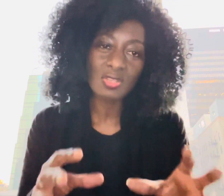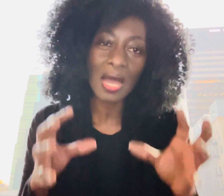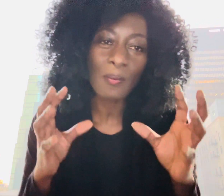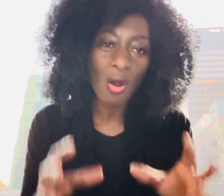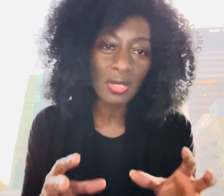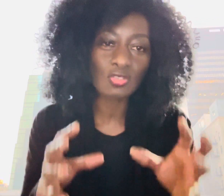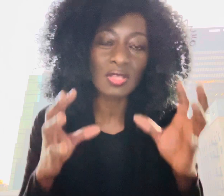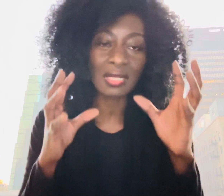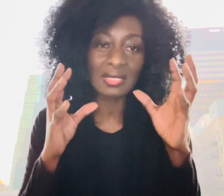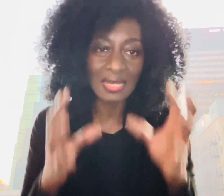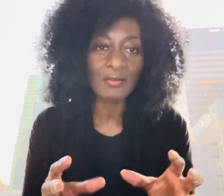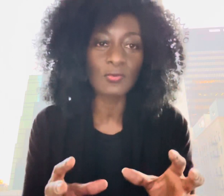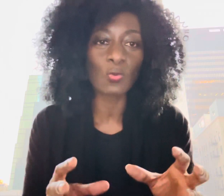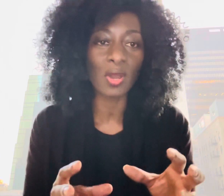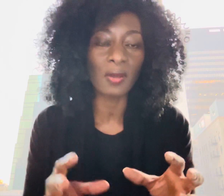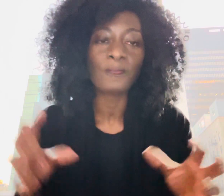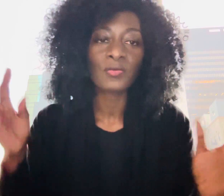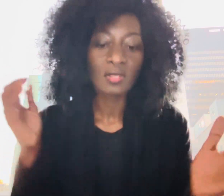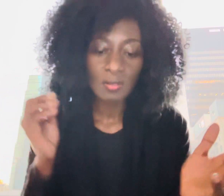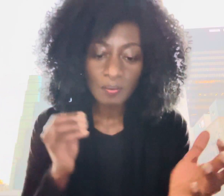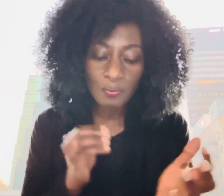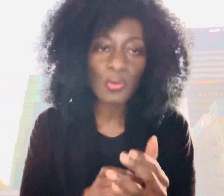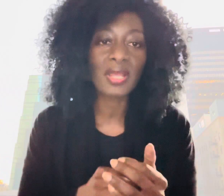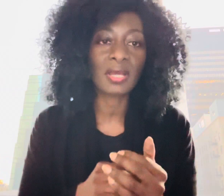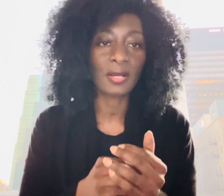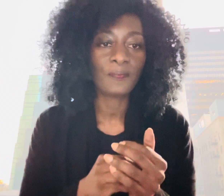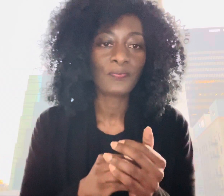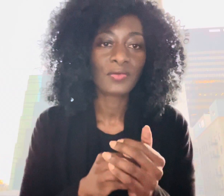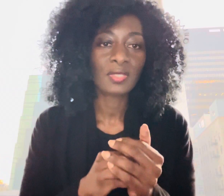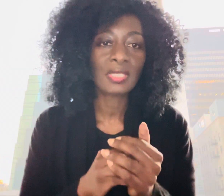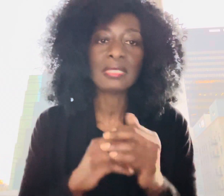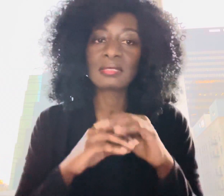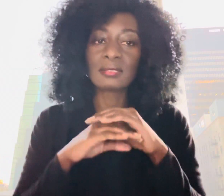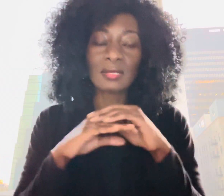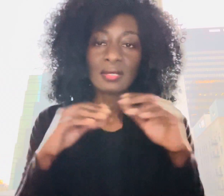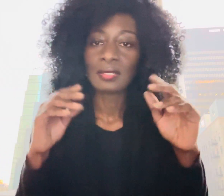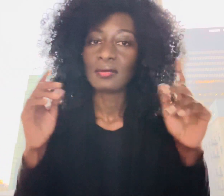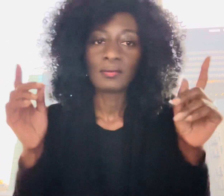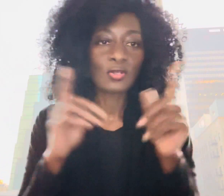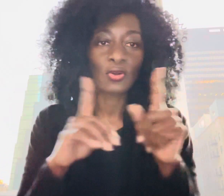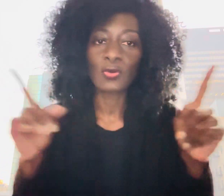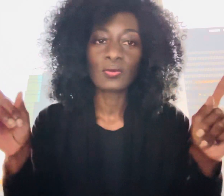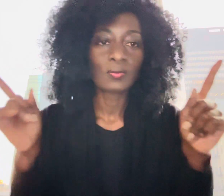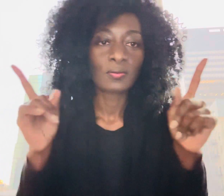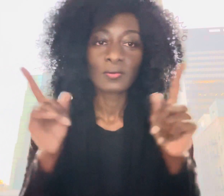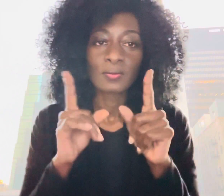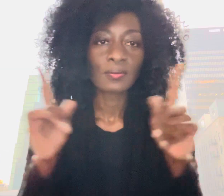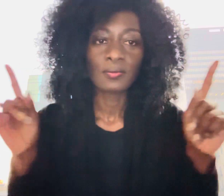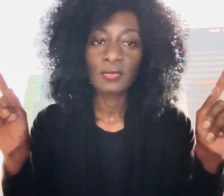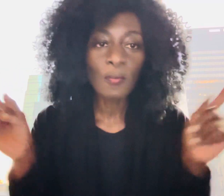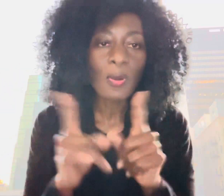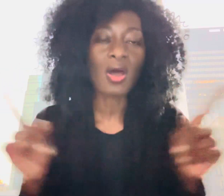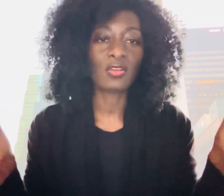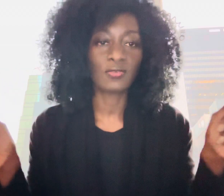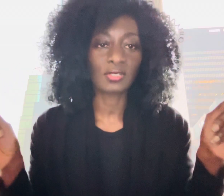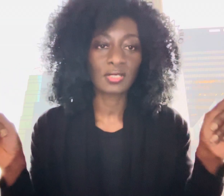that part to that level where prayer is you know a part of us